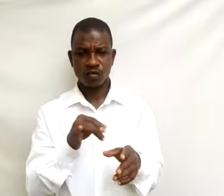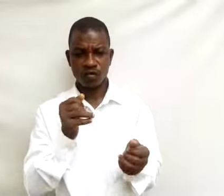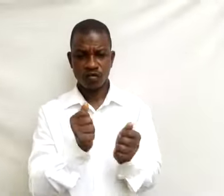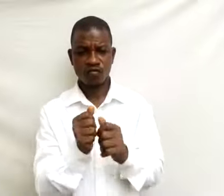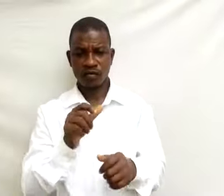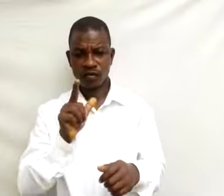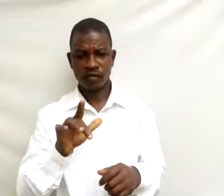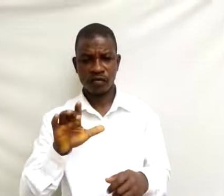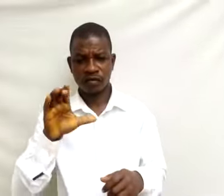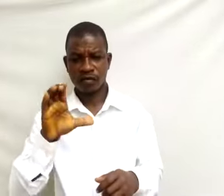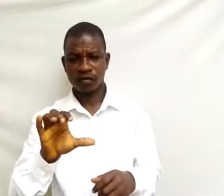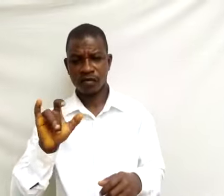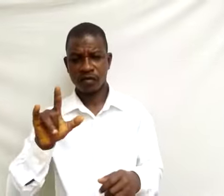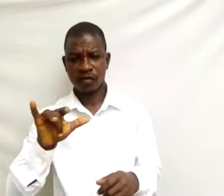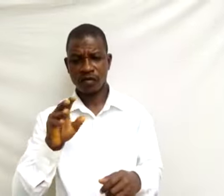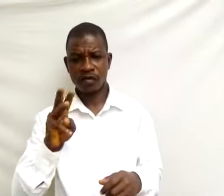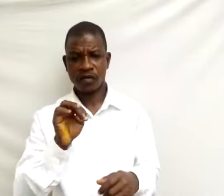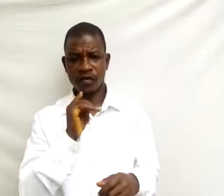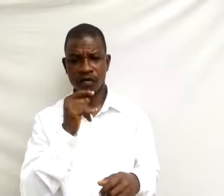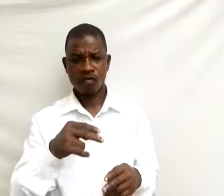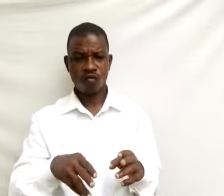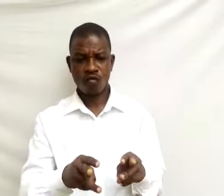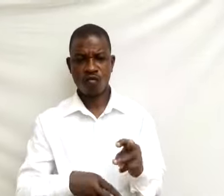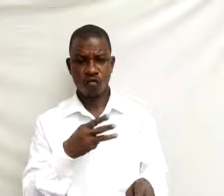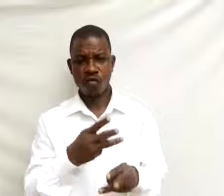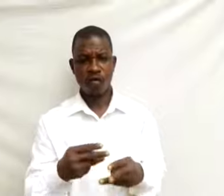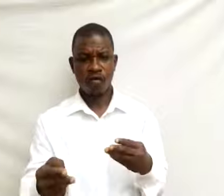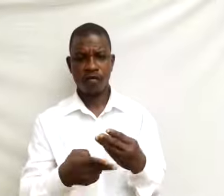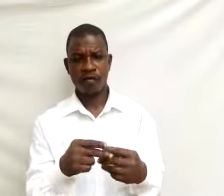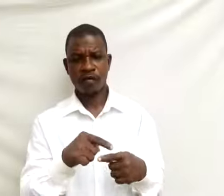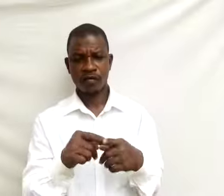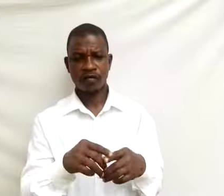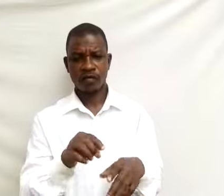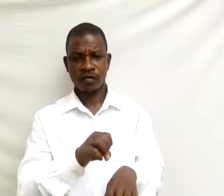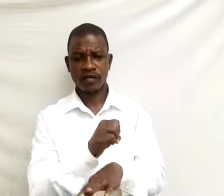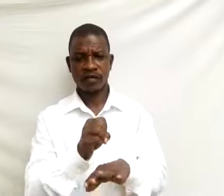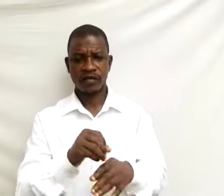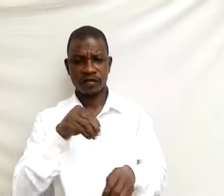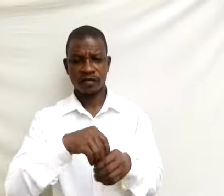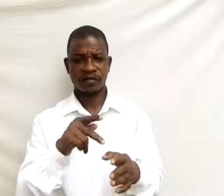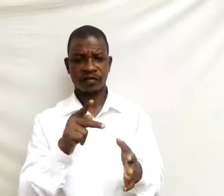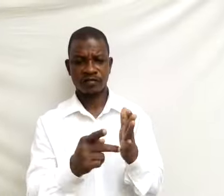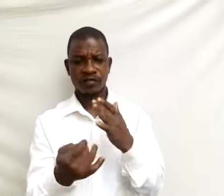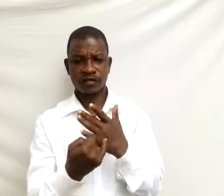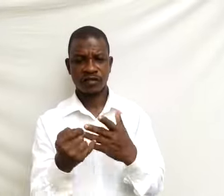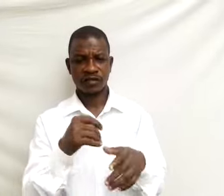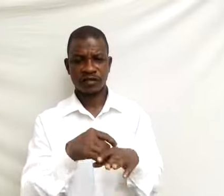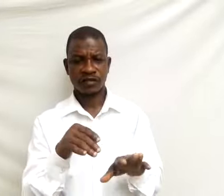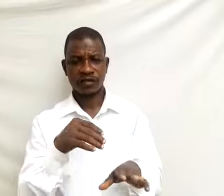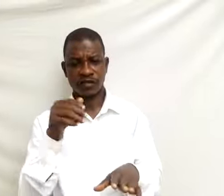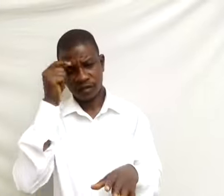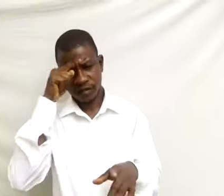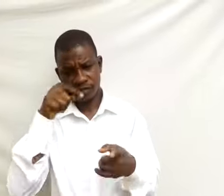bodies, world banks, so as to engage in projects aimed at promoting